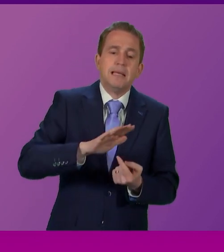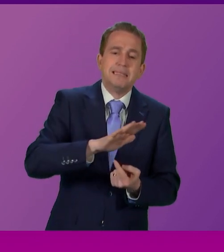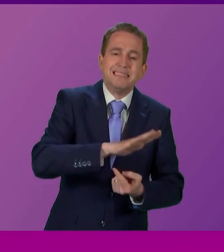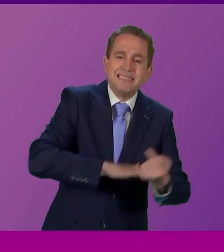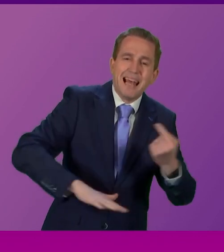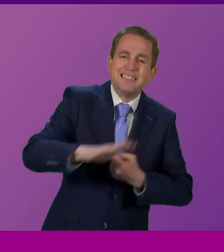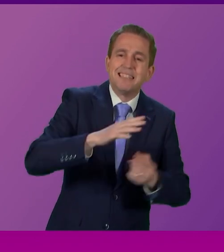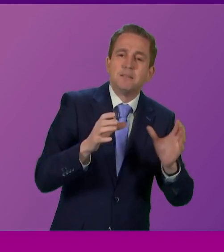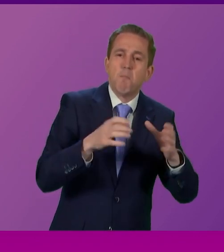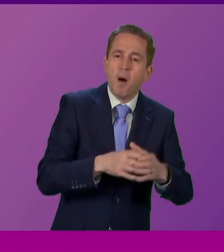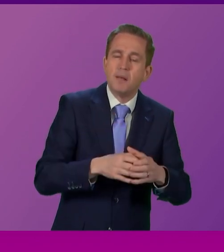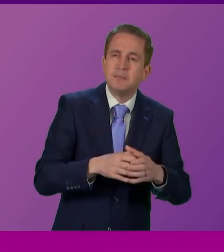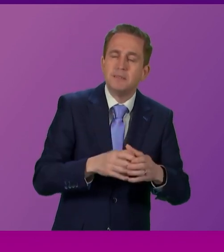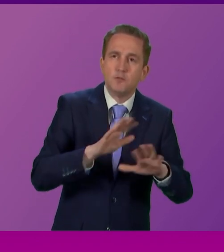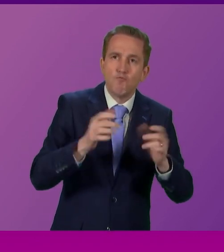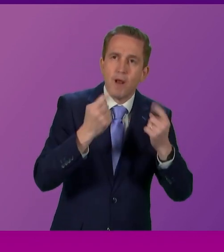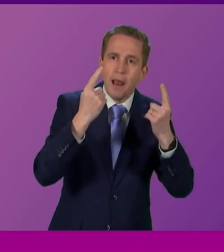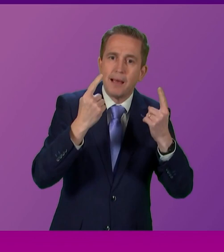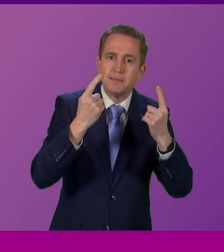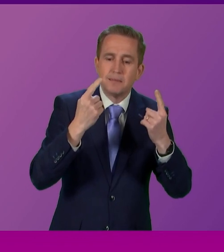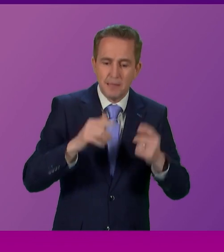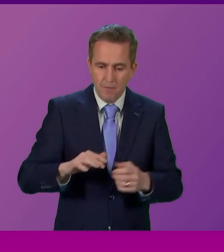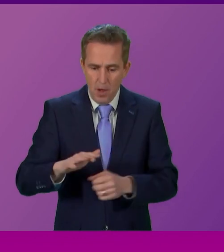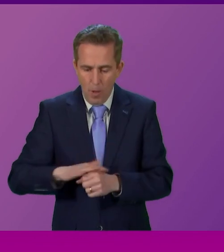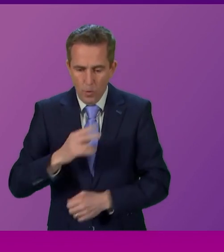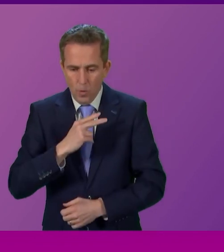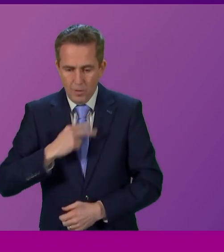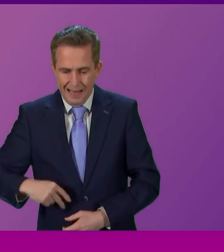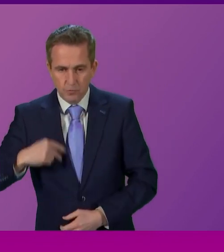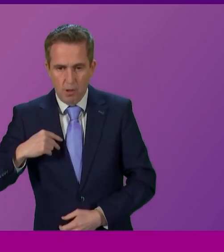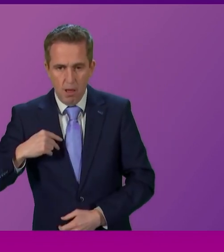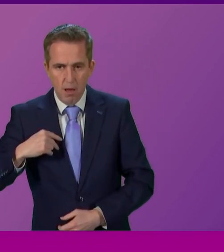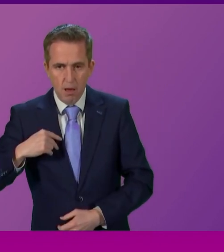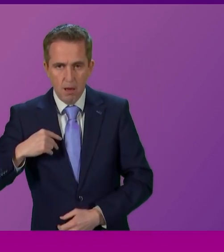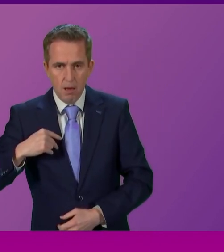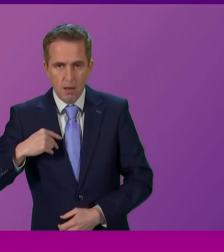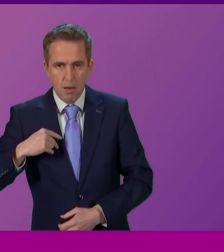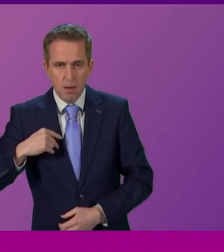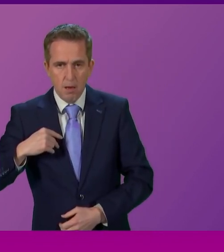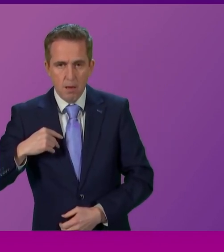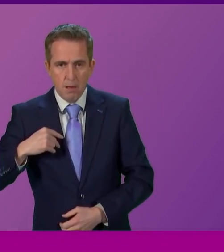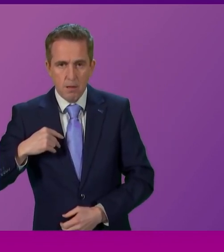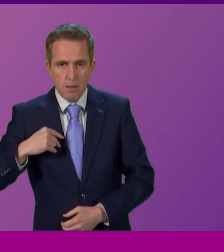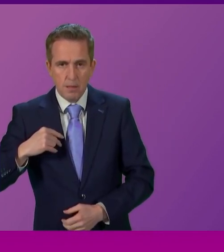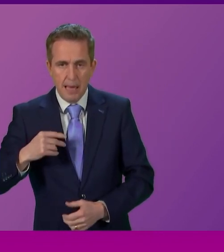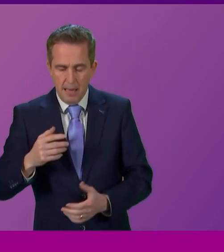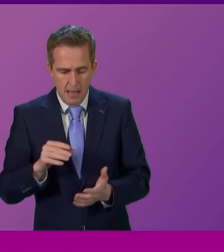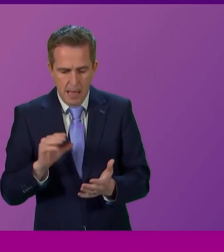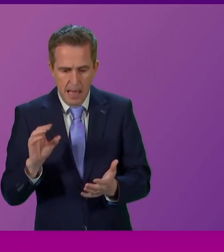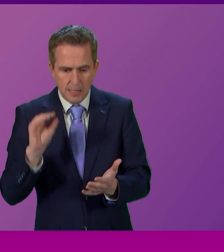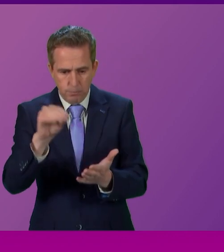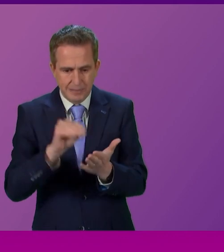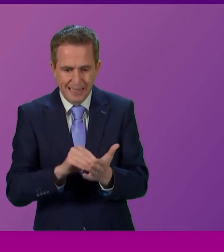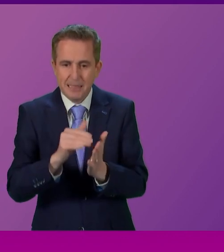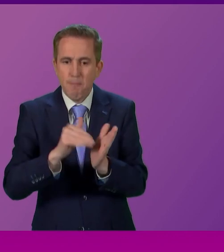with is that if a councillor at a local government election has it in his or her manifesto that